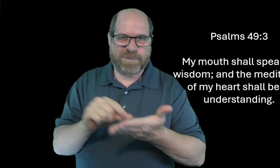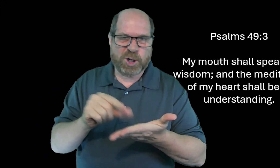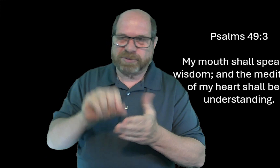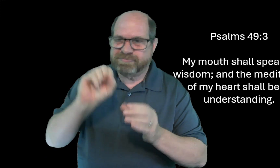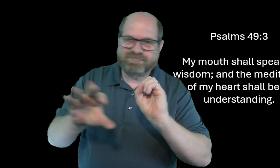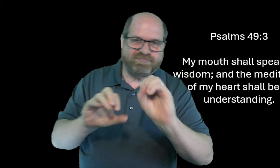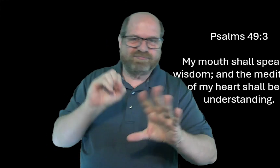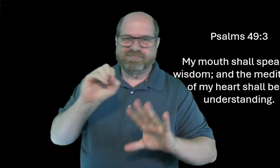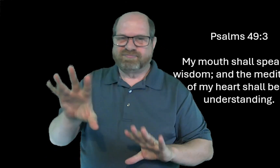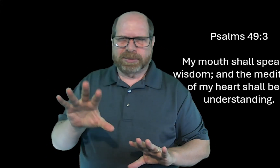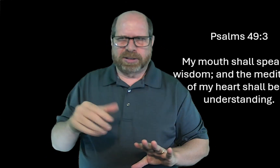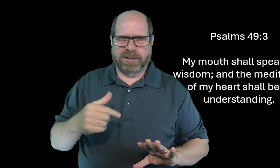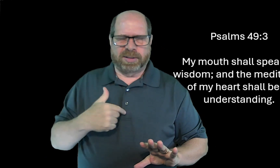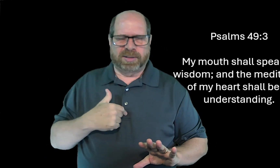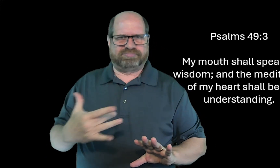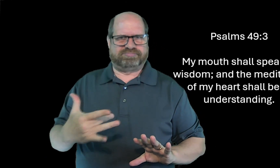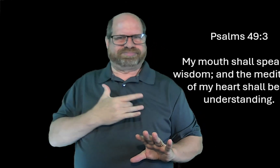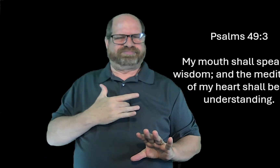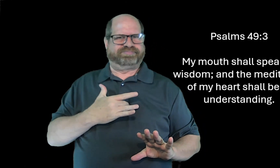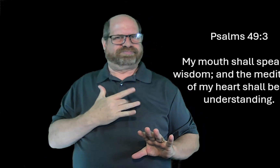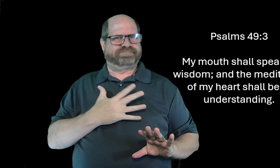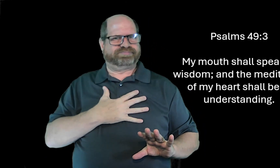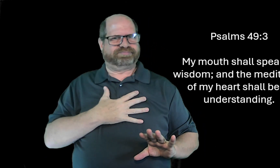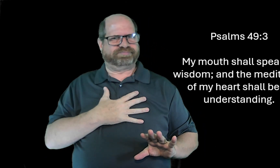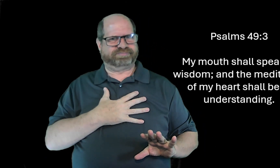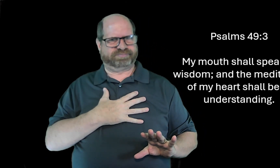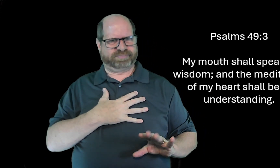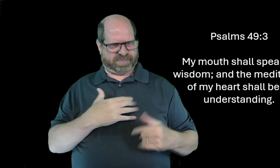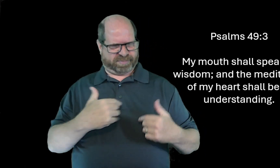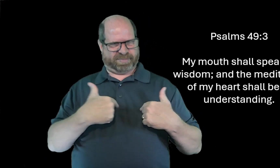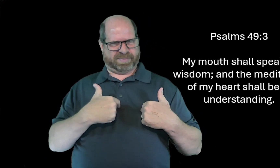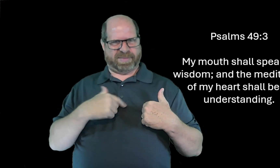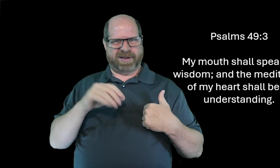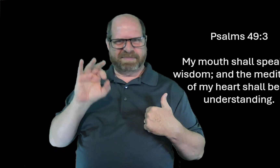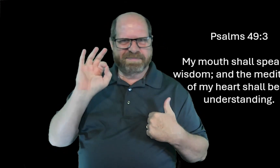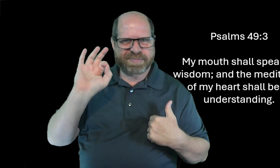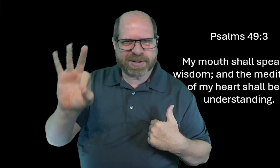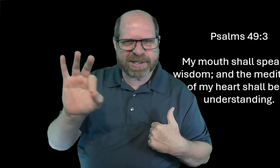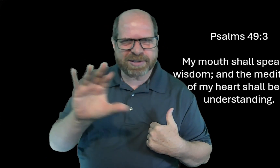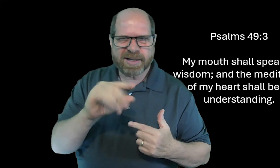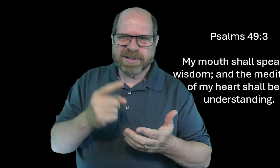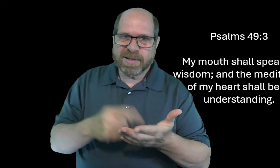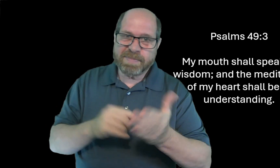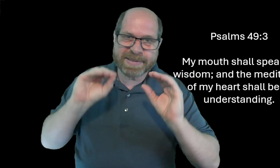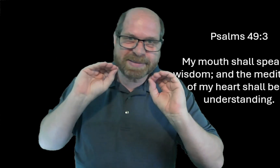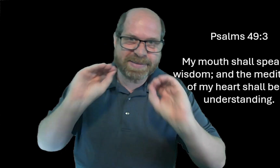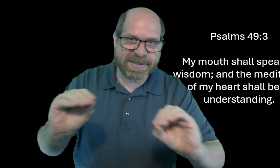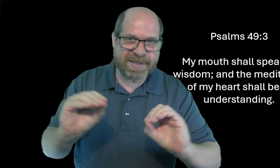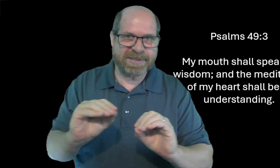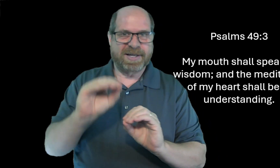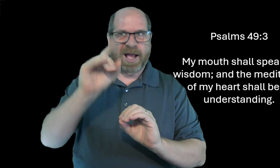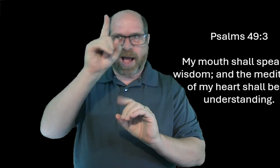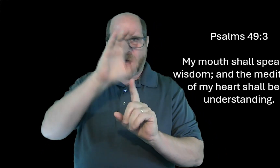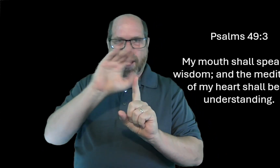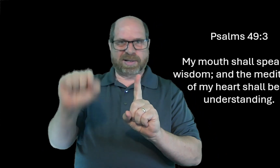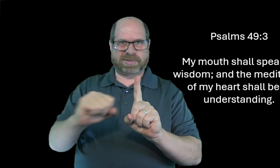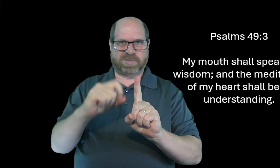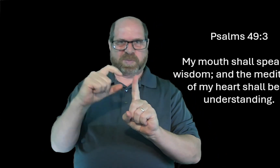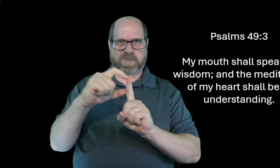Sometimes I use scripture and I explain it to people. And it's such a strong feeling when I preach or teach